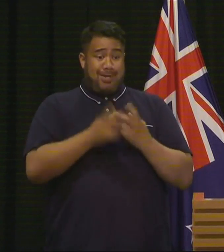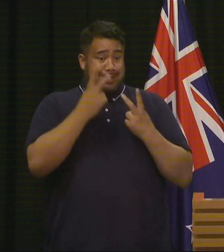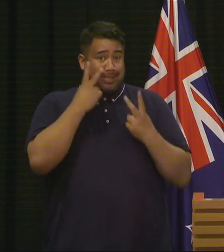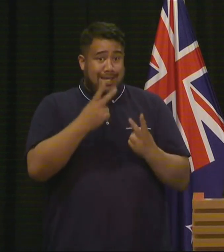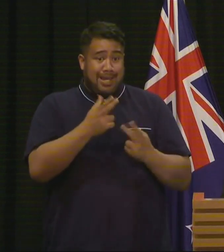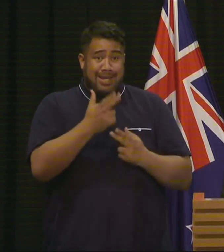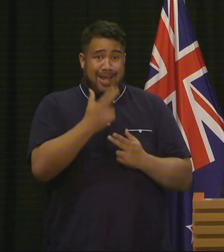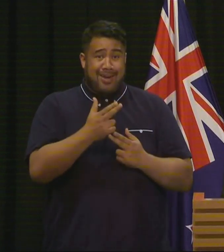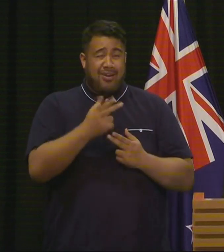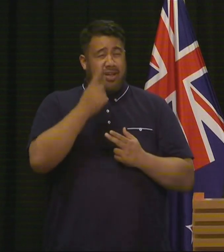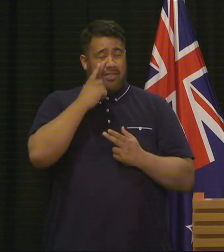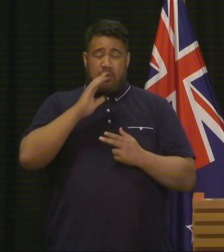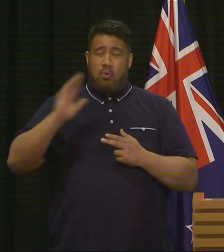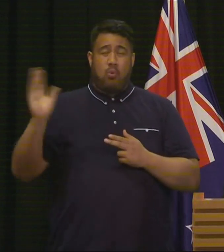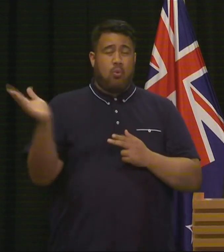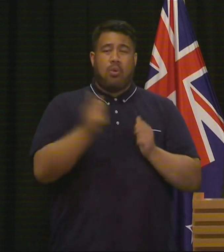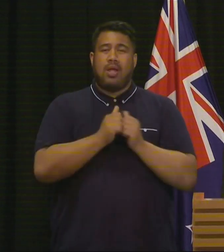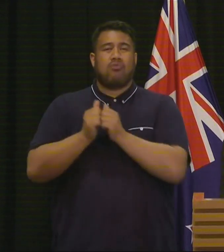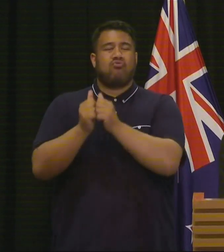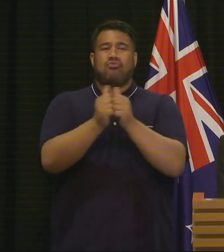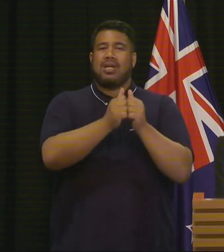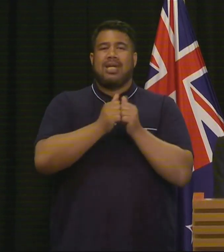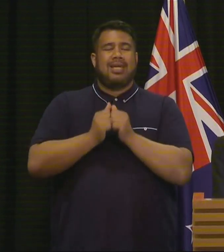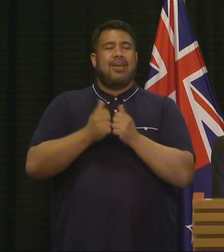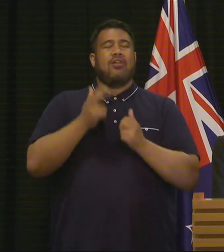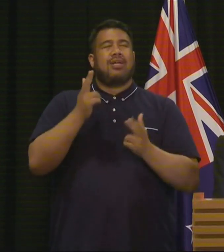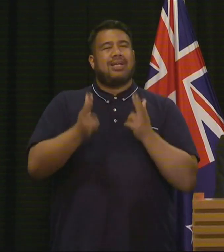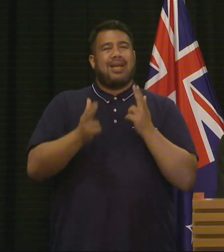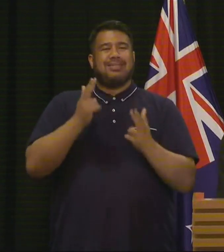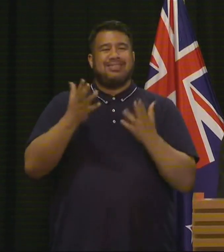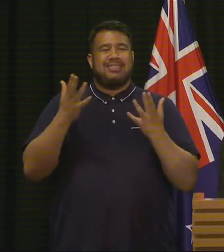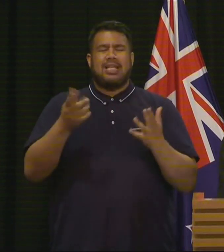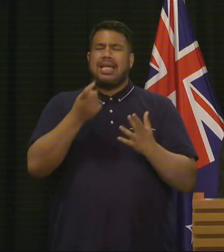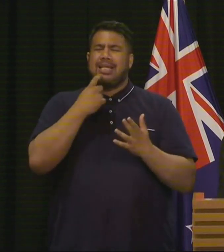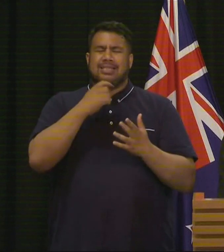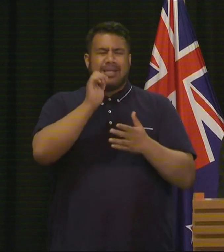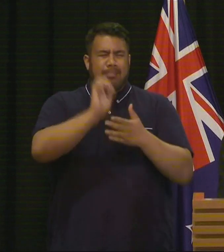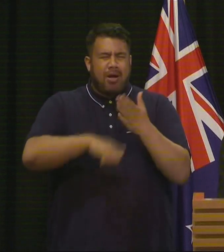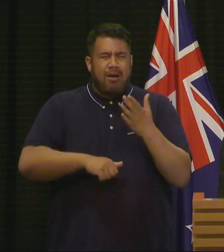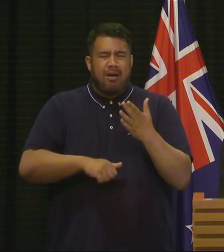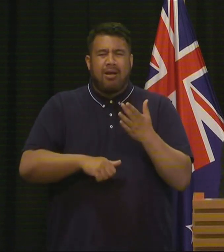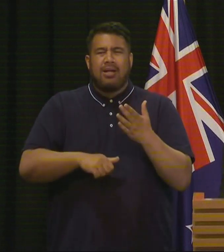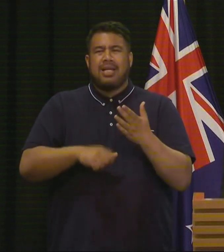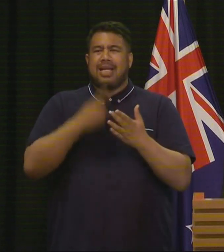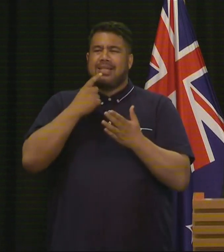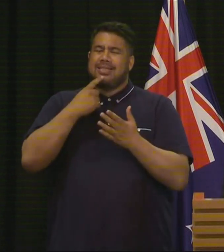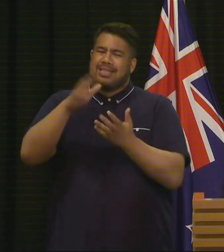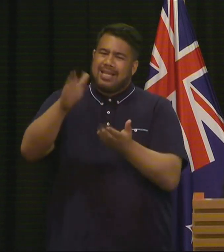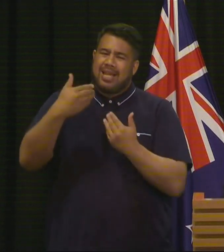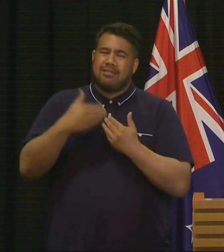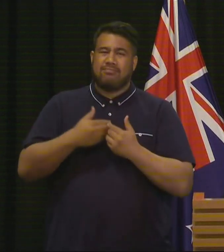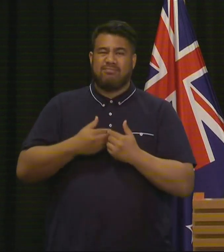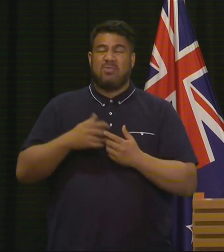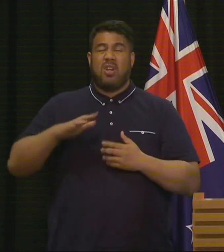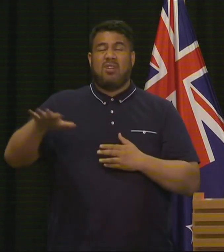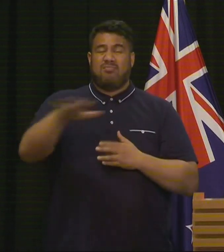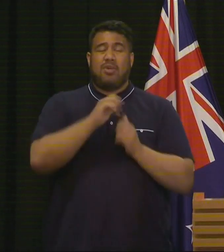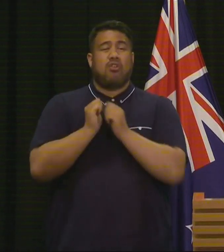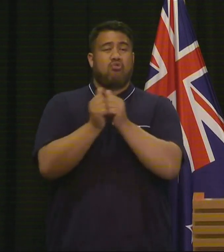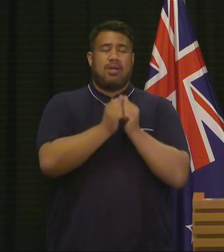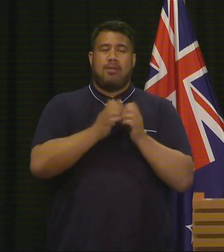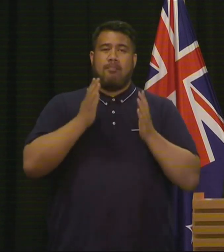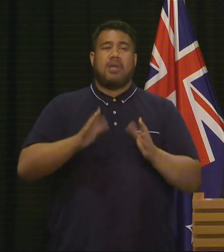That the time for the mass and easy availability of these weapons must end. And today,